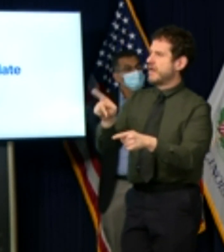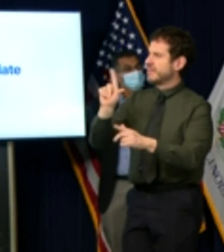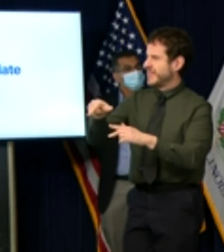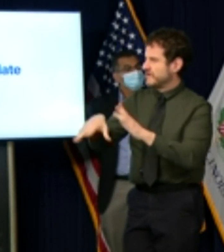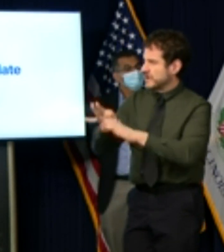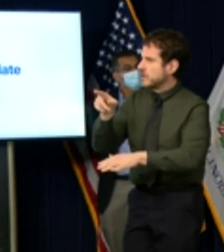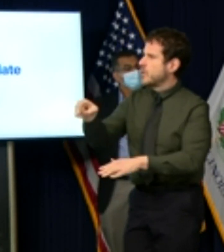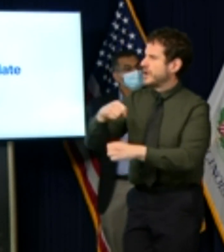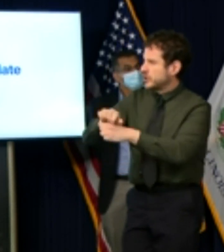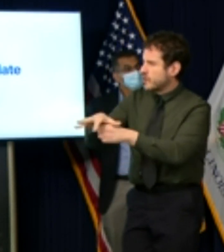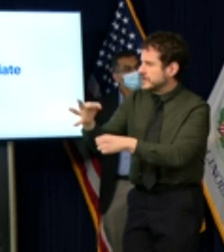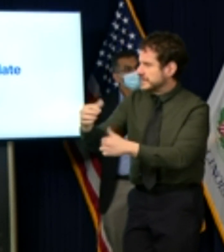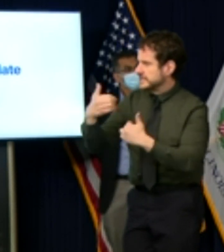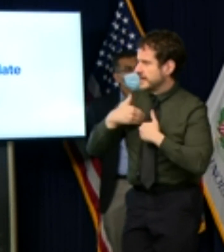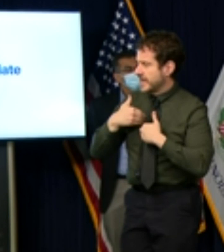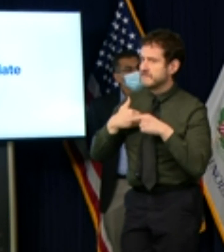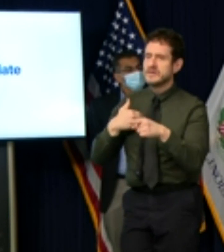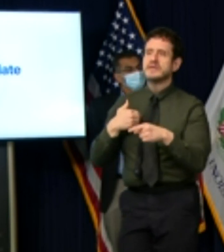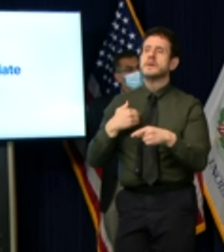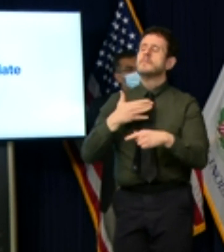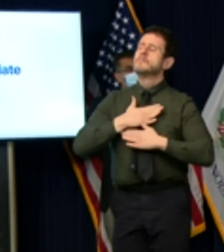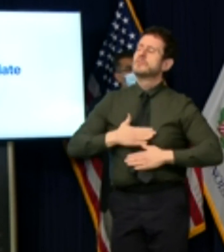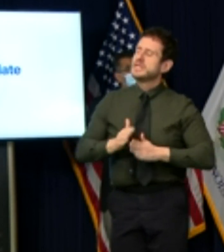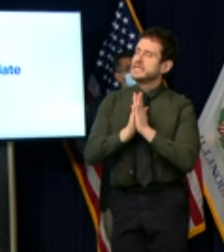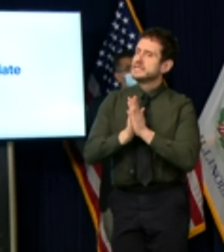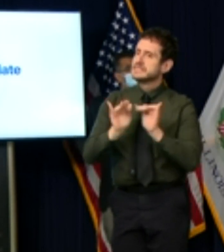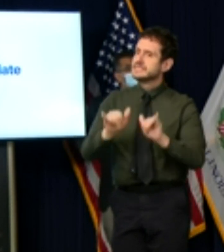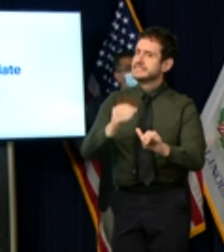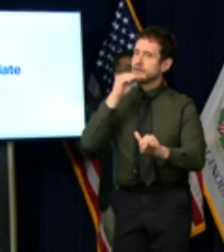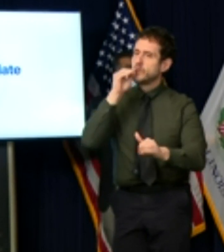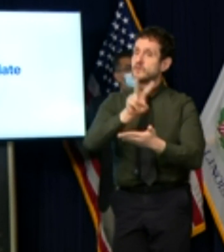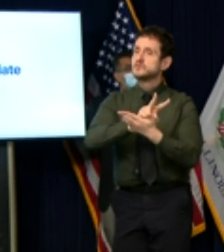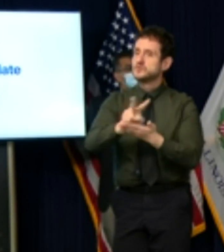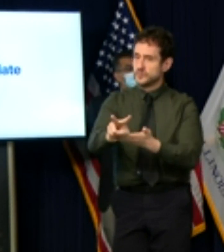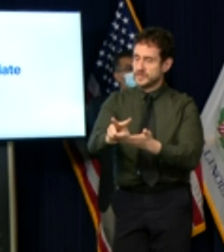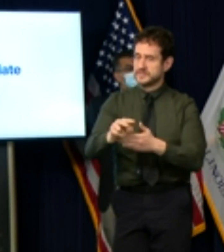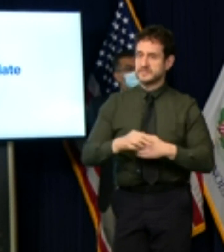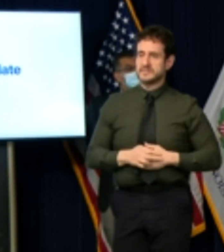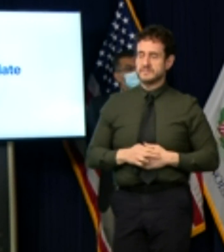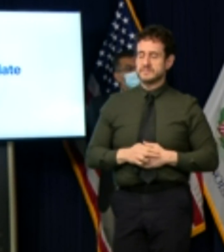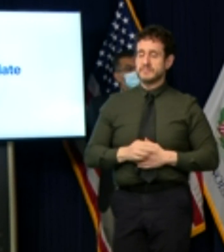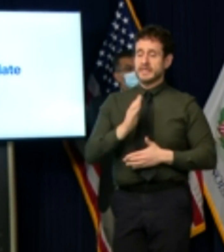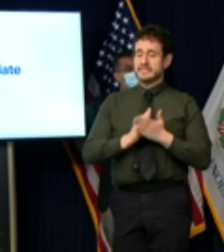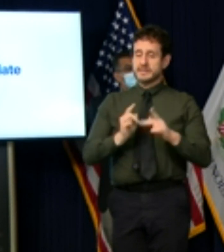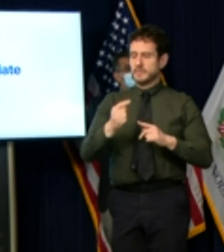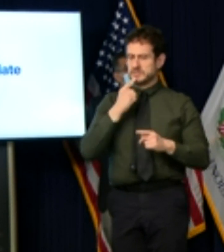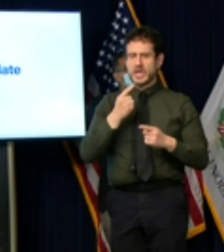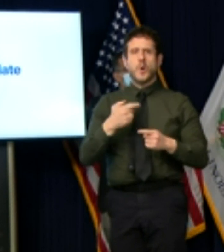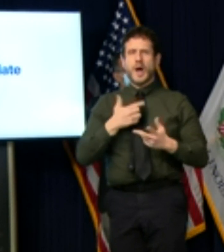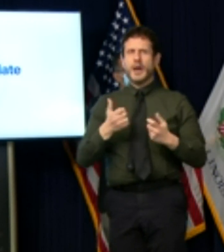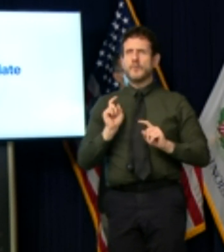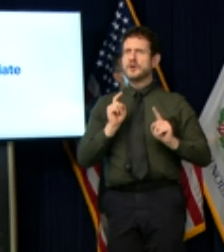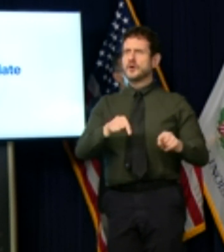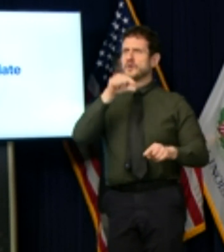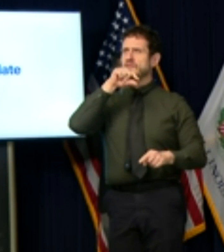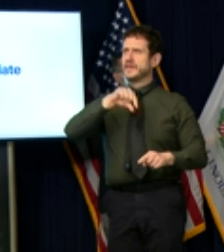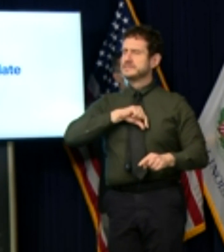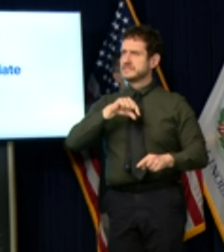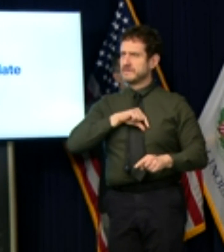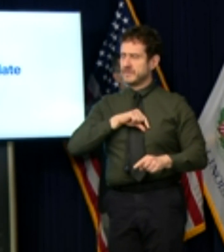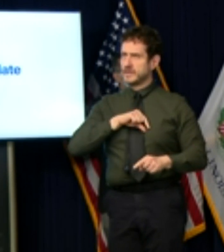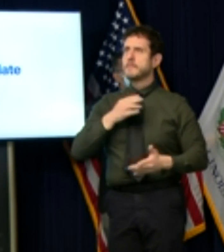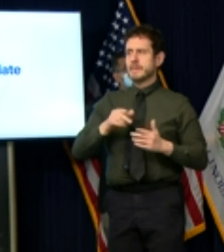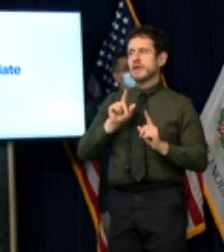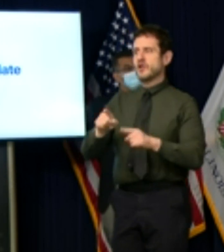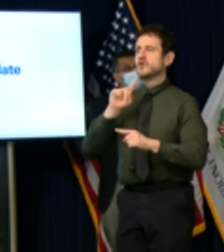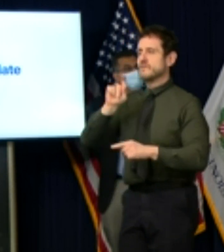two weeks i've been hearing people talk about wanting to get tested in advance in advance of the thanksgiving holiday hoping that